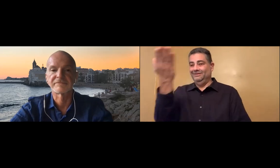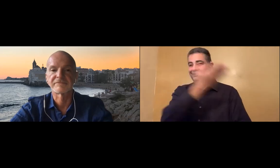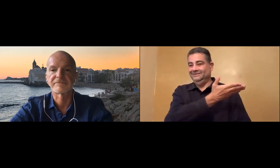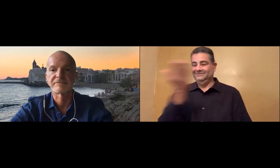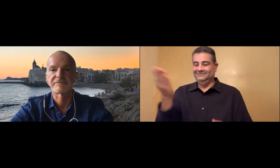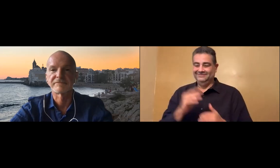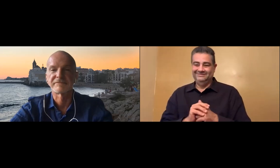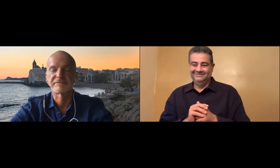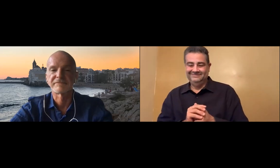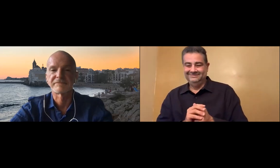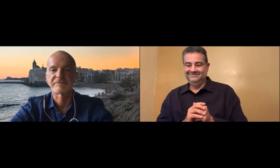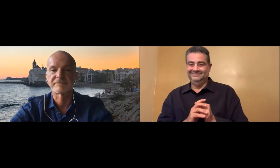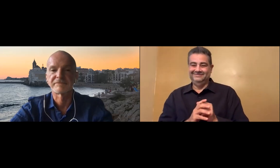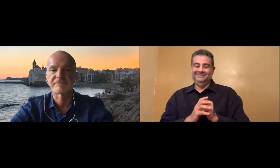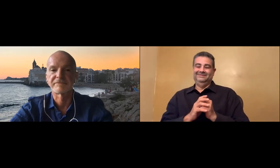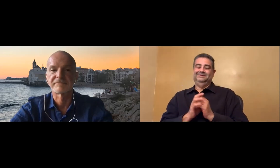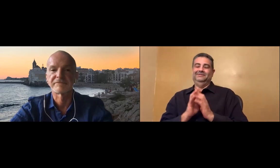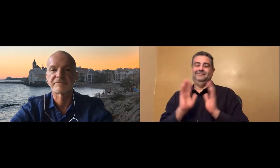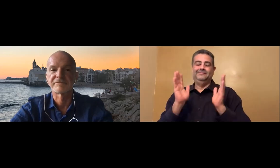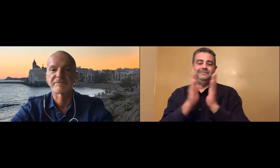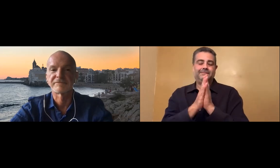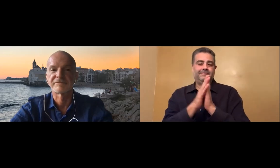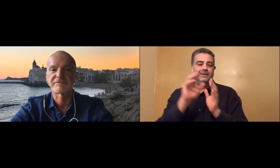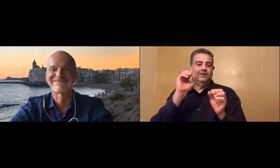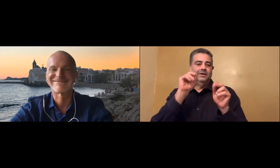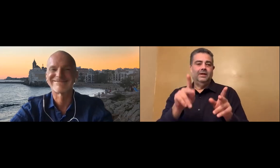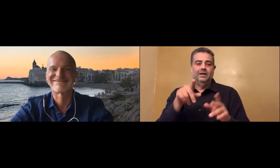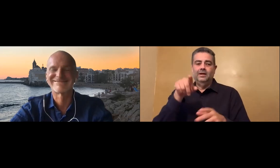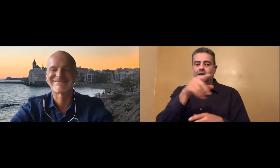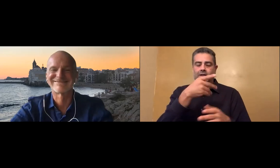But we wanted you to know that at least we do have some happy customers out there.